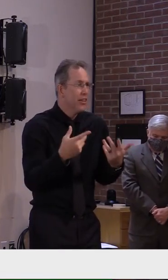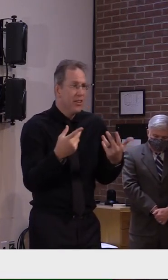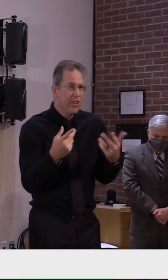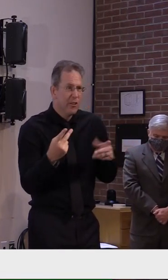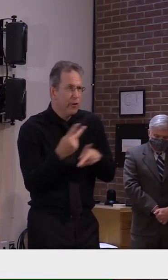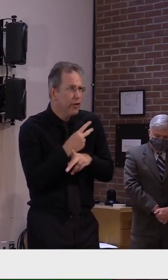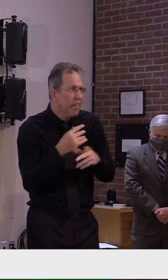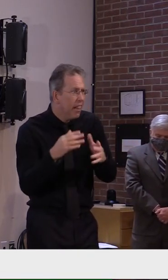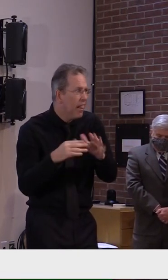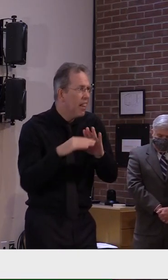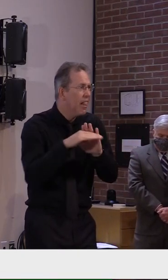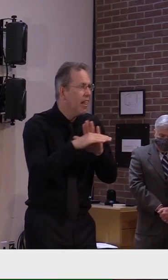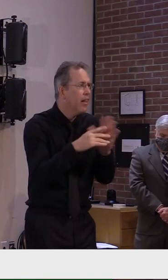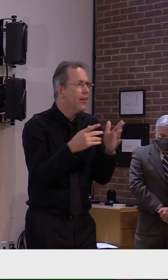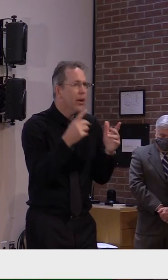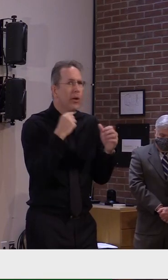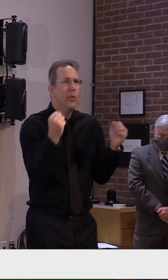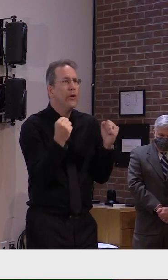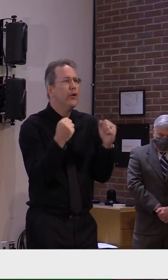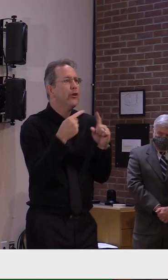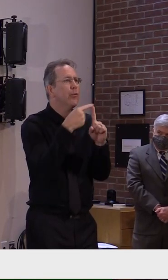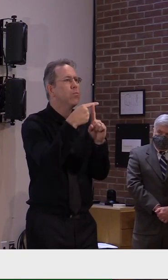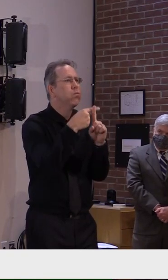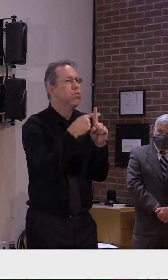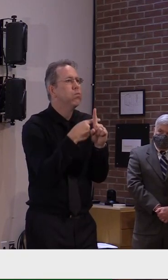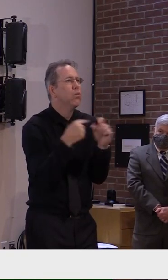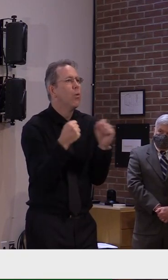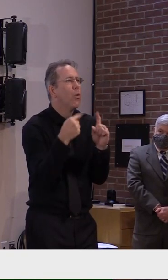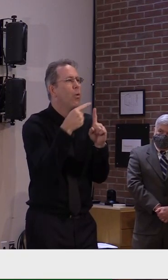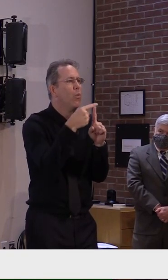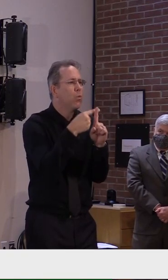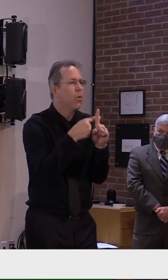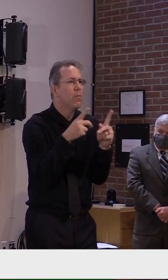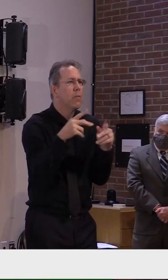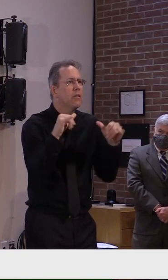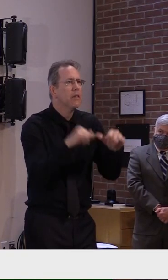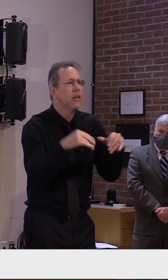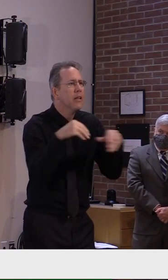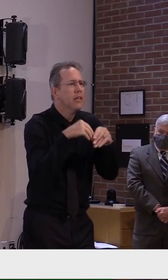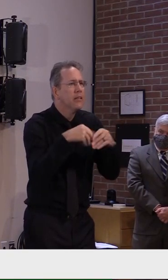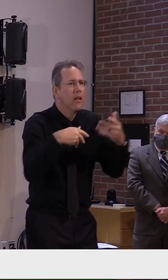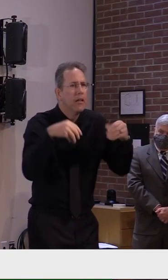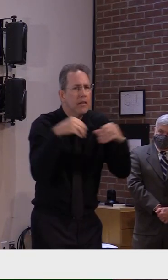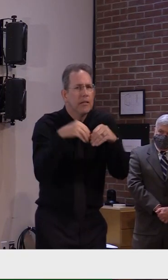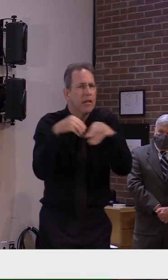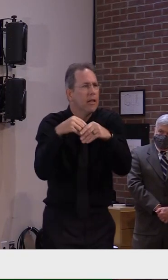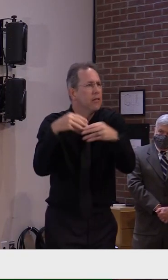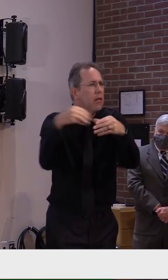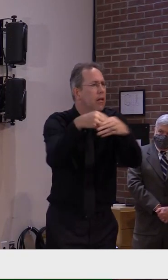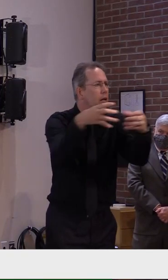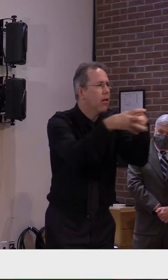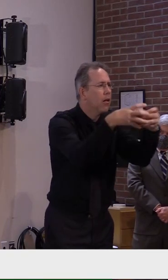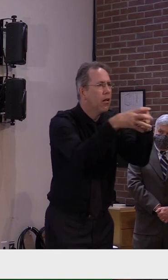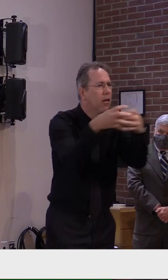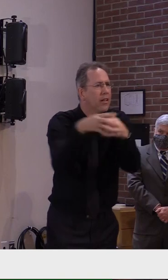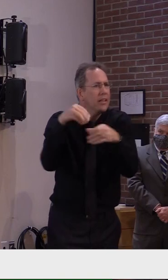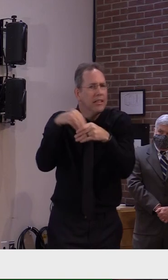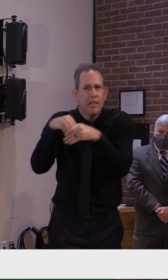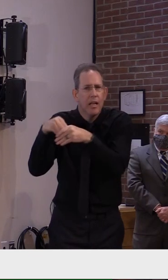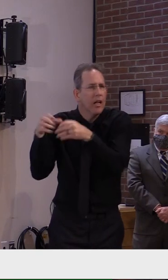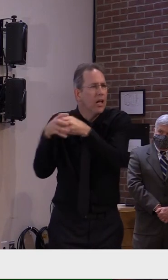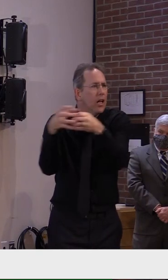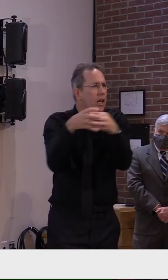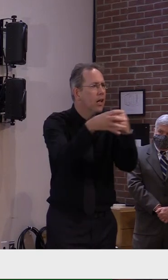the move to more gatherings indoors as the weather changed as well. So, it's really that confluence of influences.